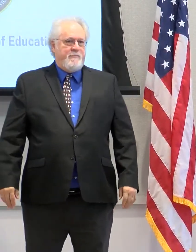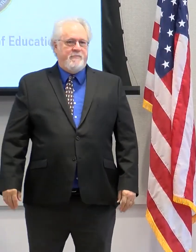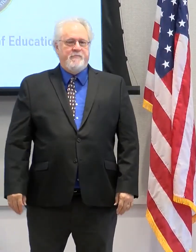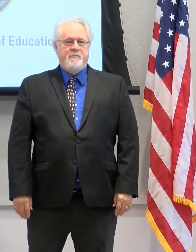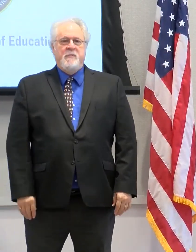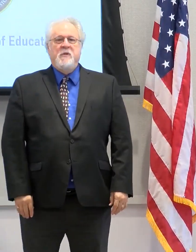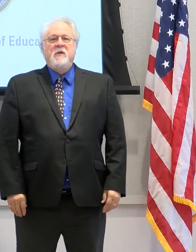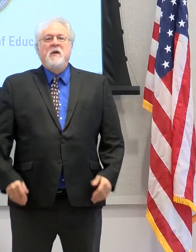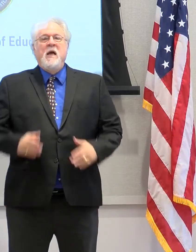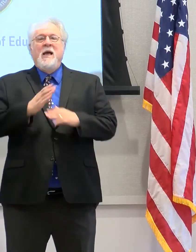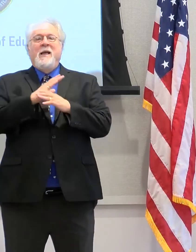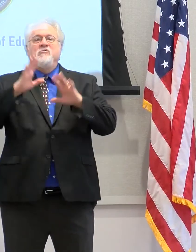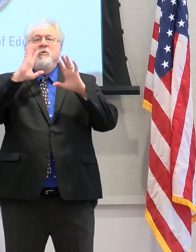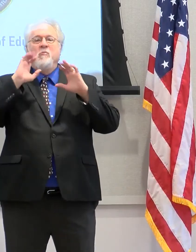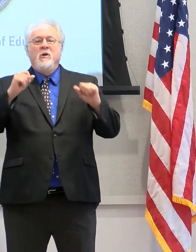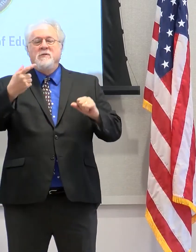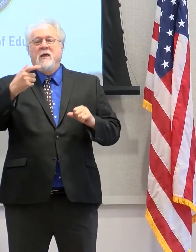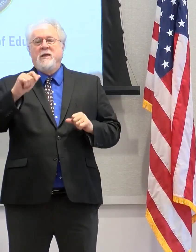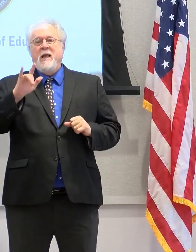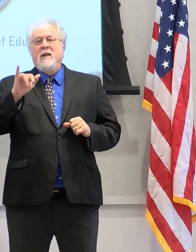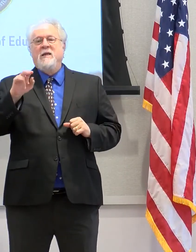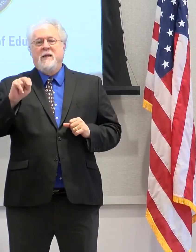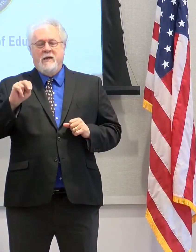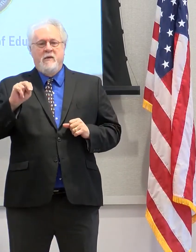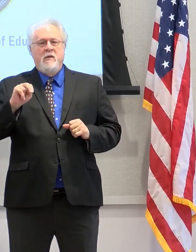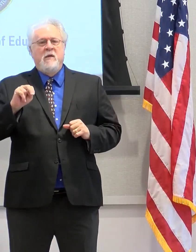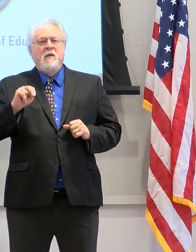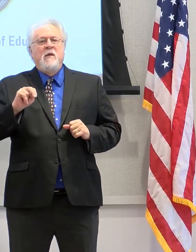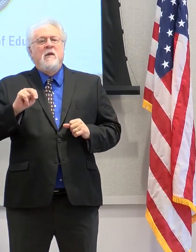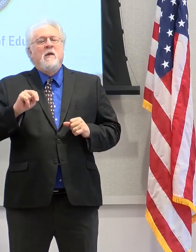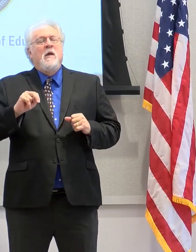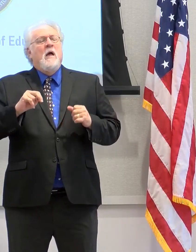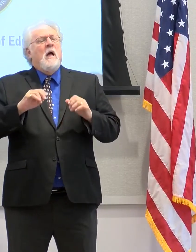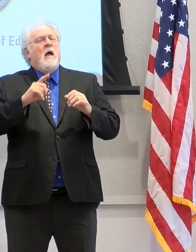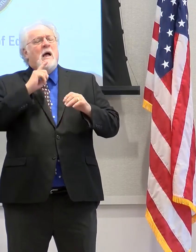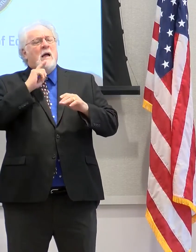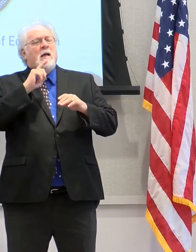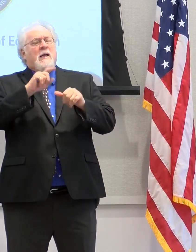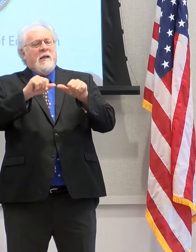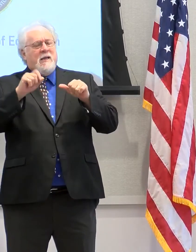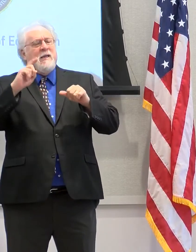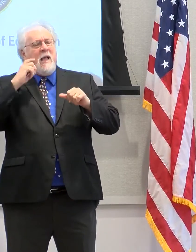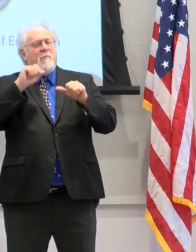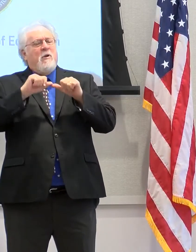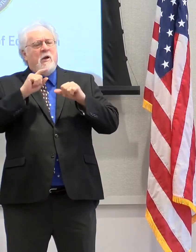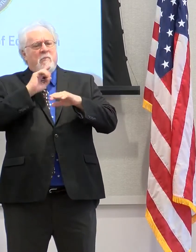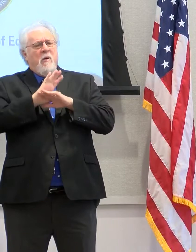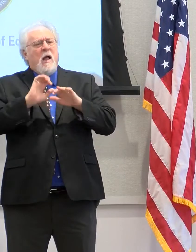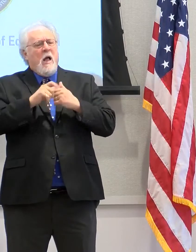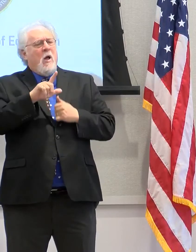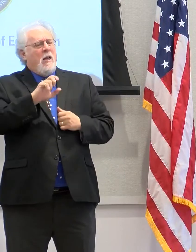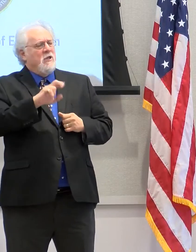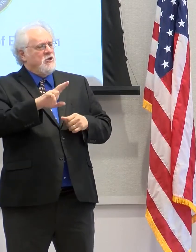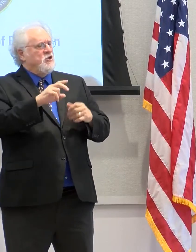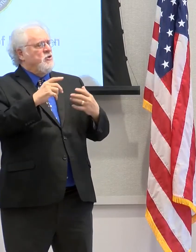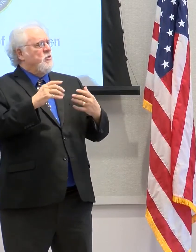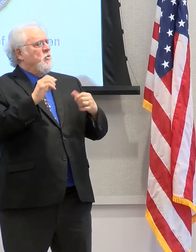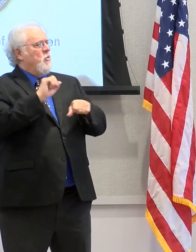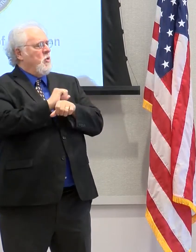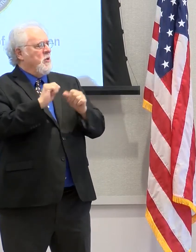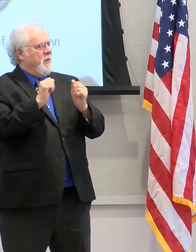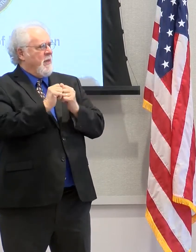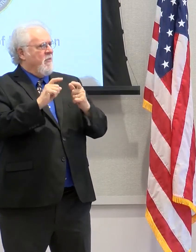And to President Galligan, beyond the Capital Area Promise, how can LSU work together to bridge the racial